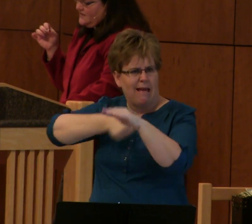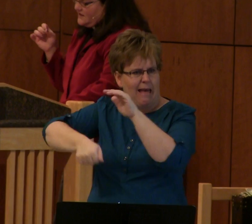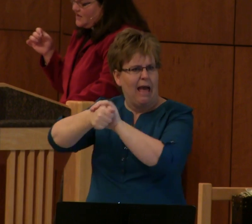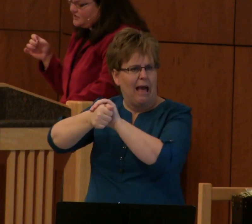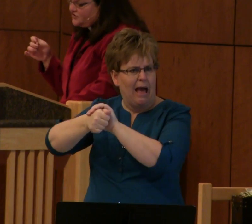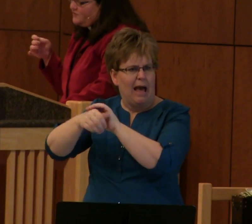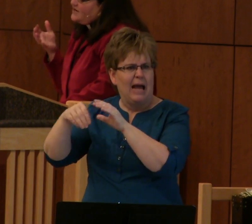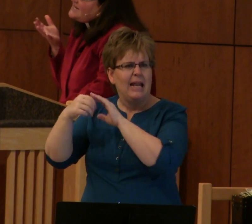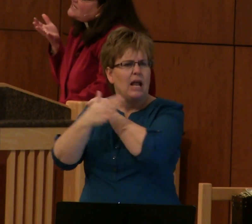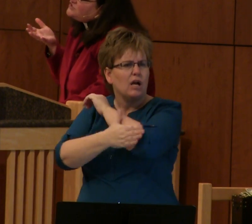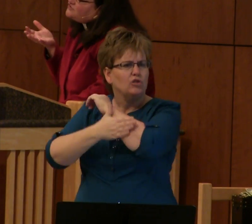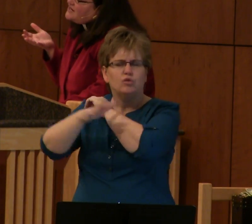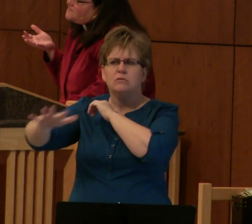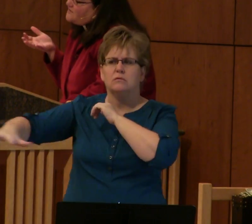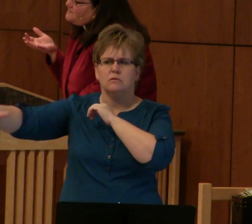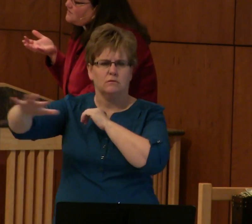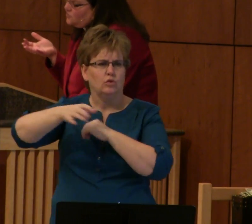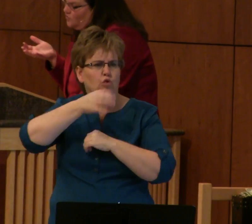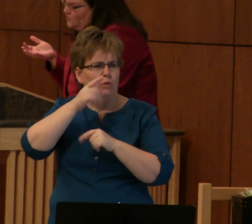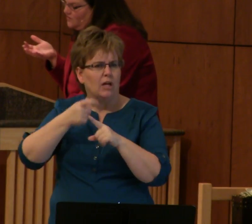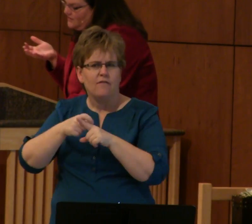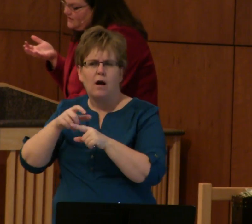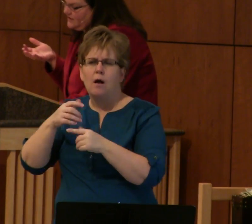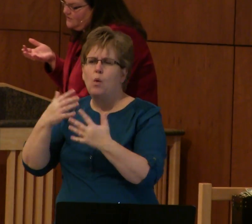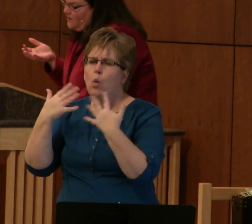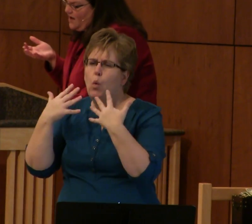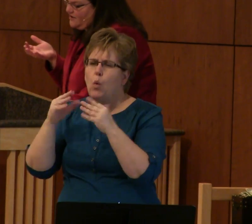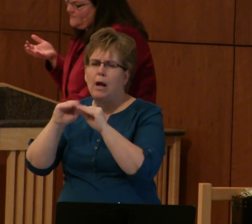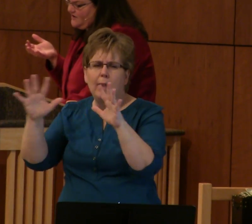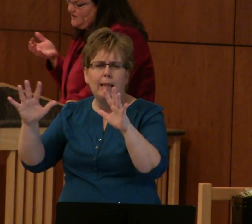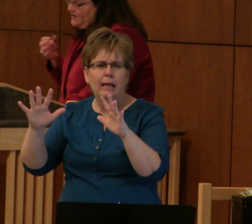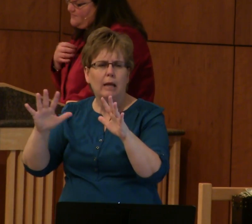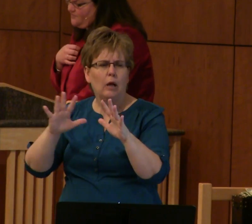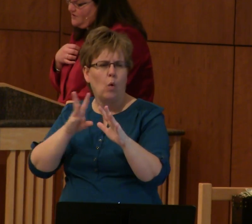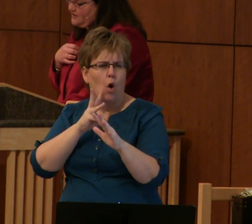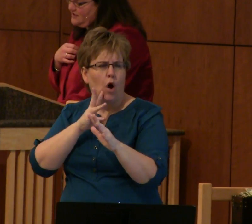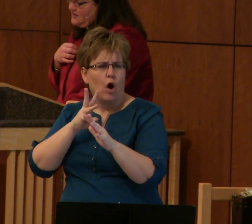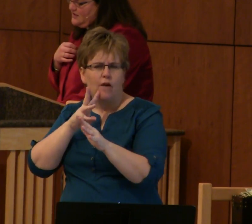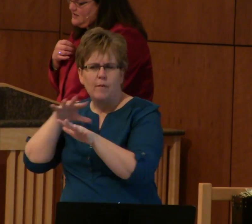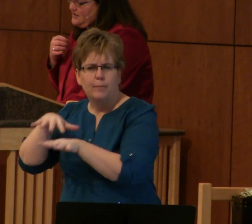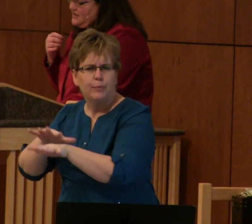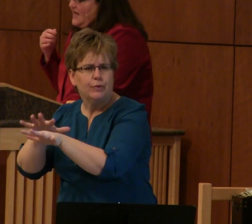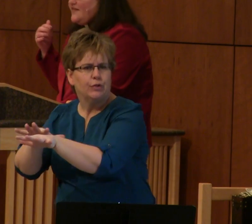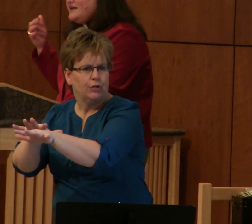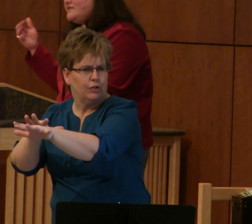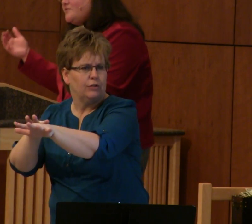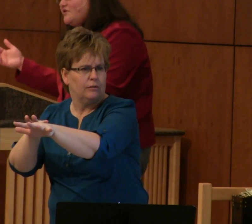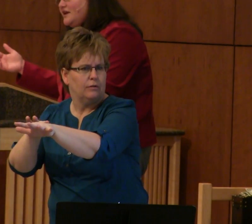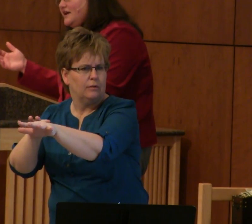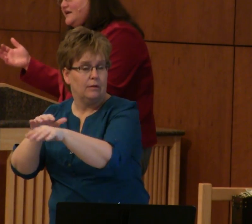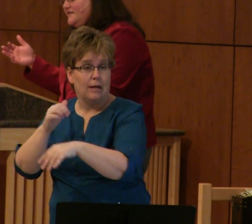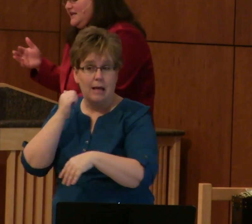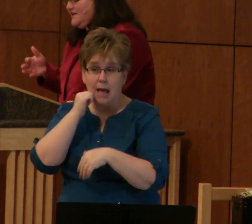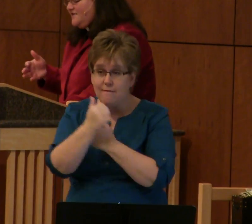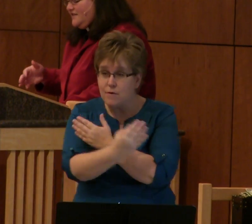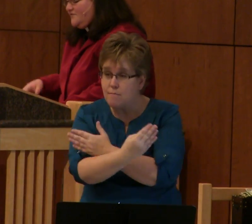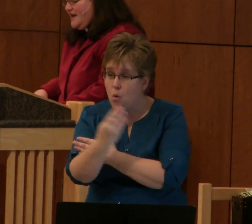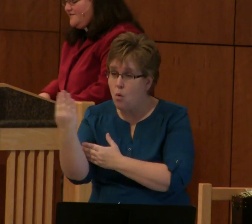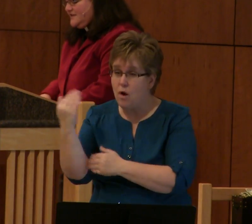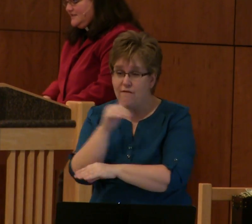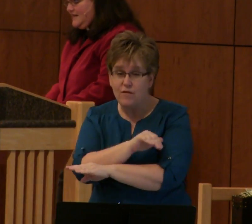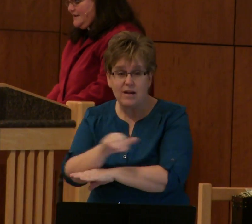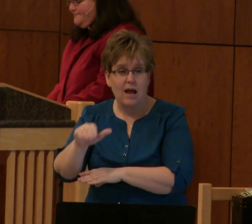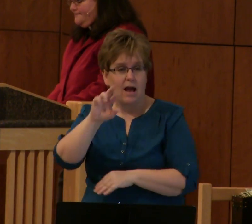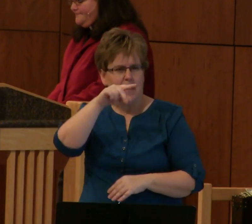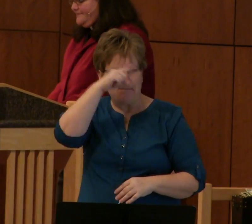in the country where he can drink from the cool, clear water of a nearby brook. And then in the morning and in the evening,